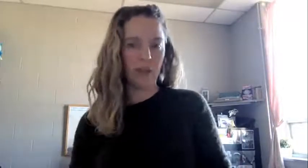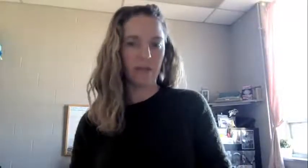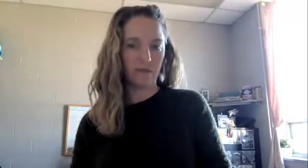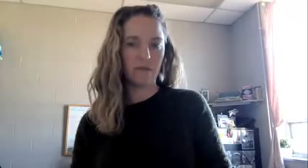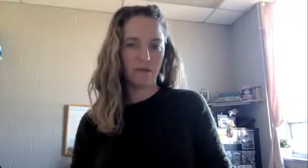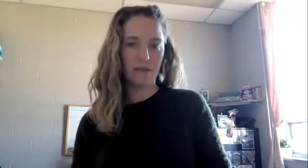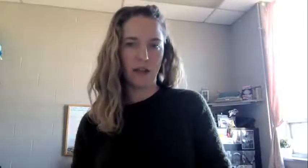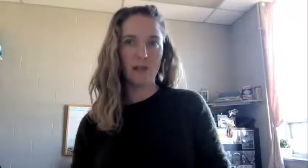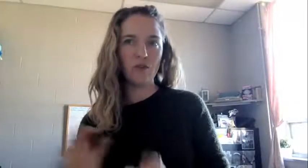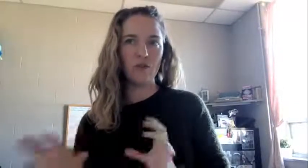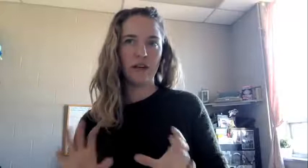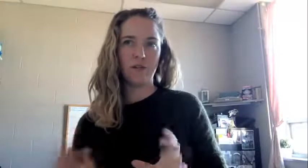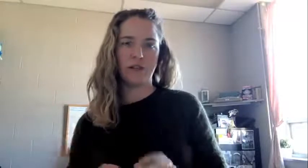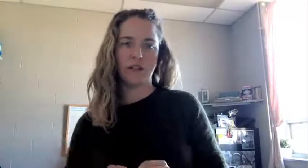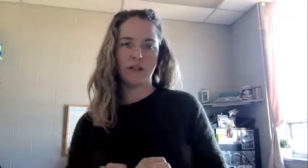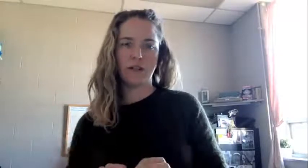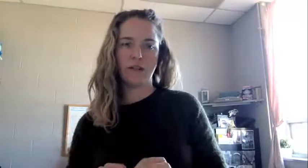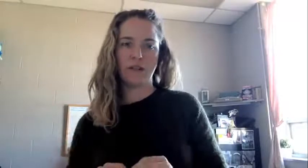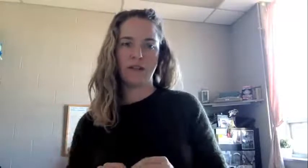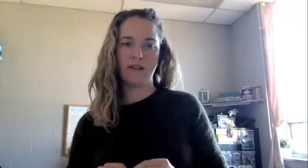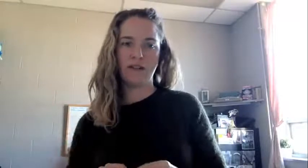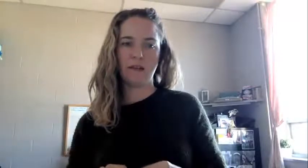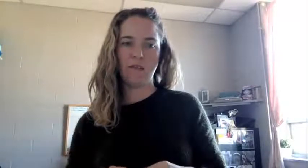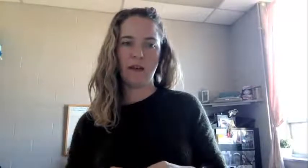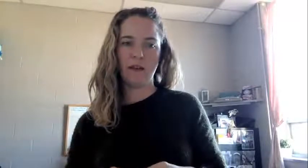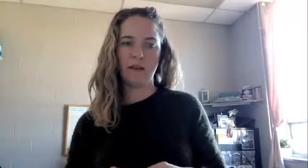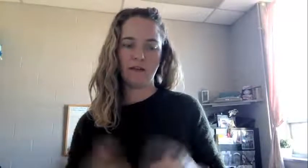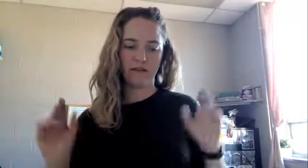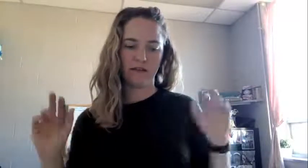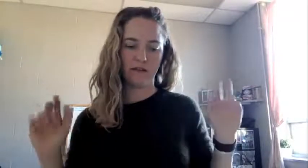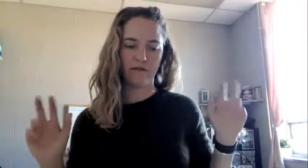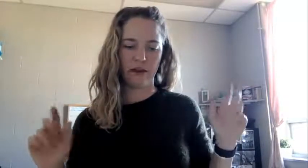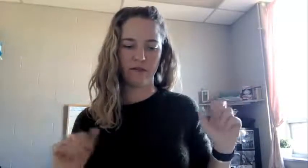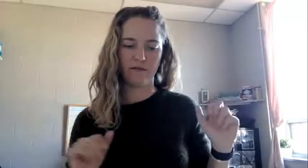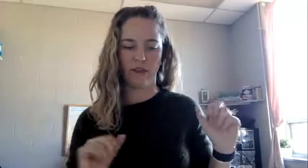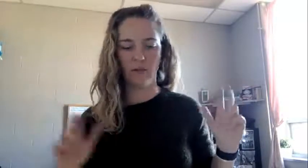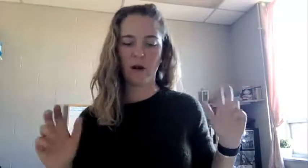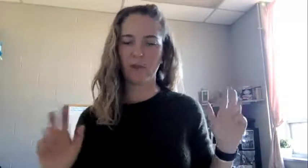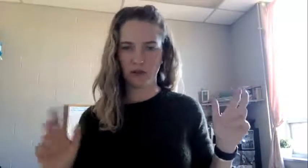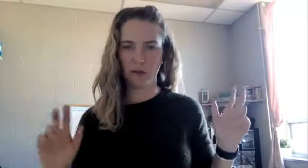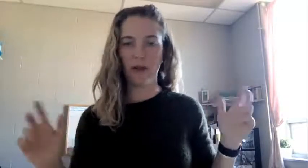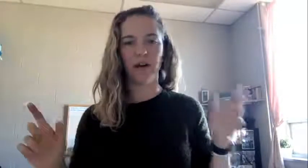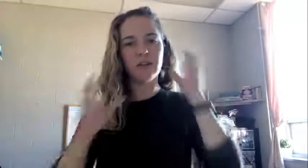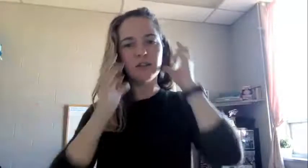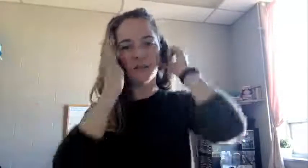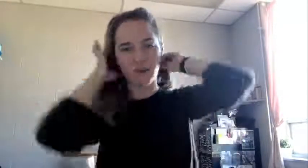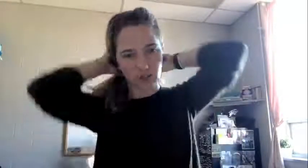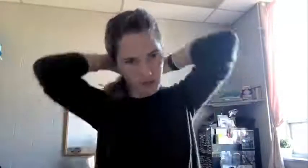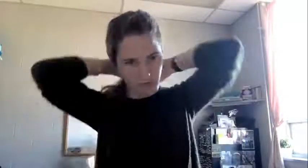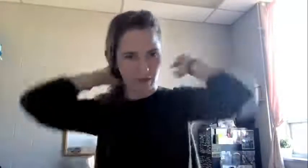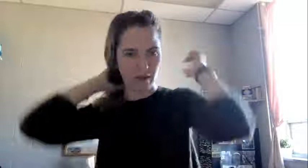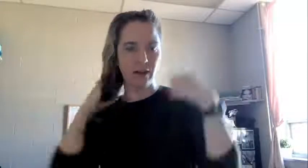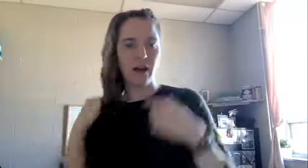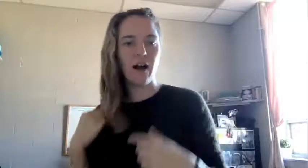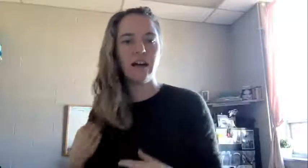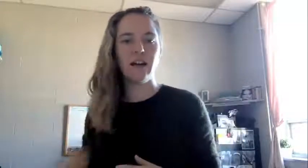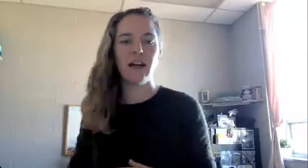But I knew that it wasn't going to be in the same way that there's the phrase of like publish or perish within higher ed.